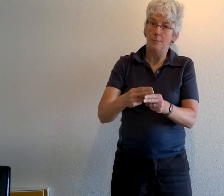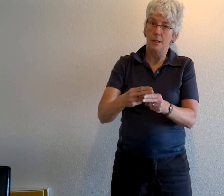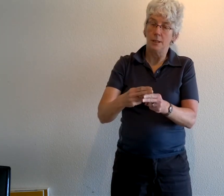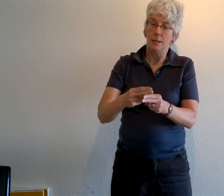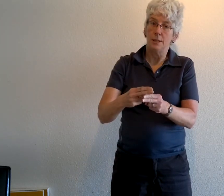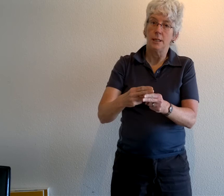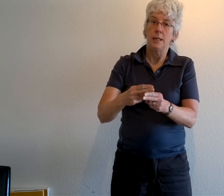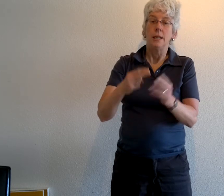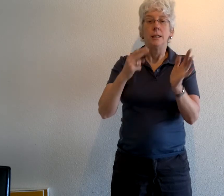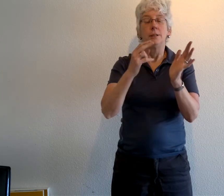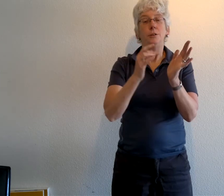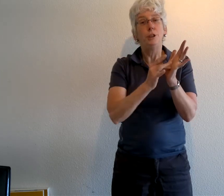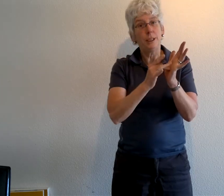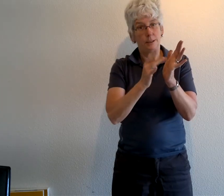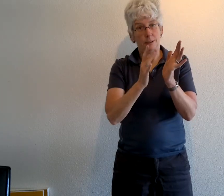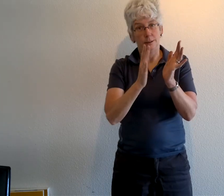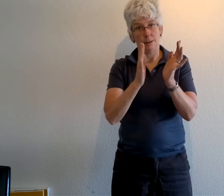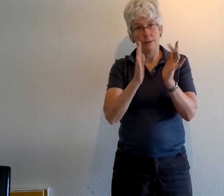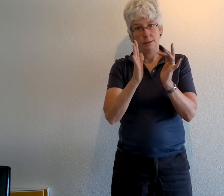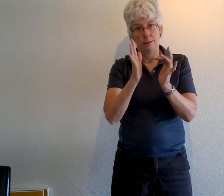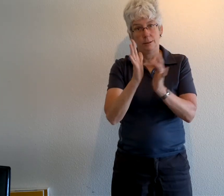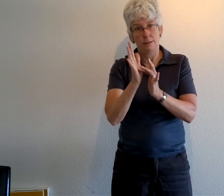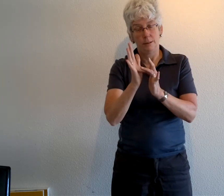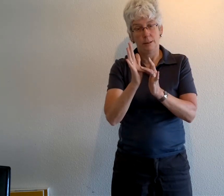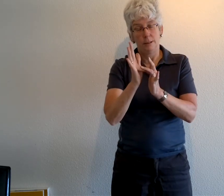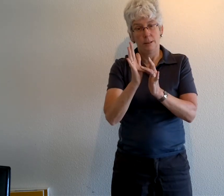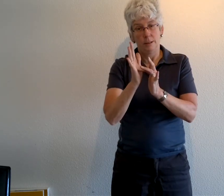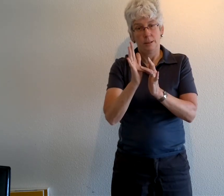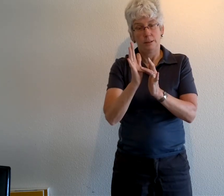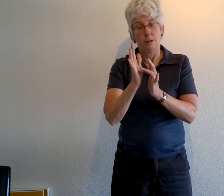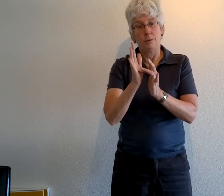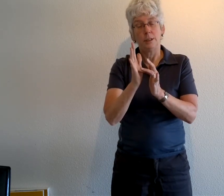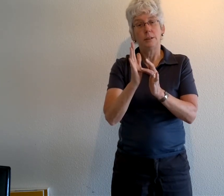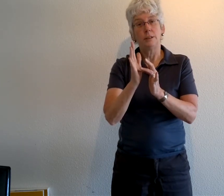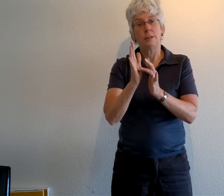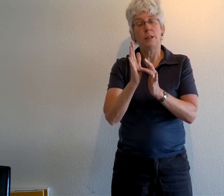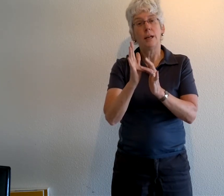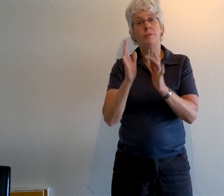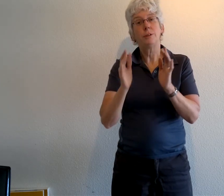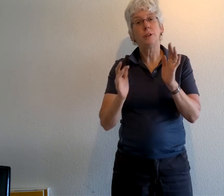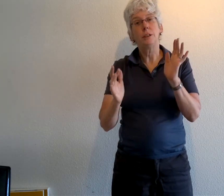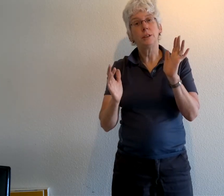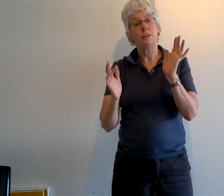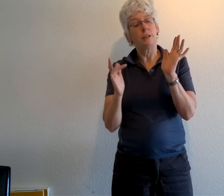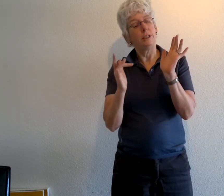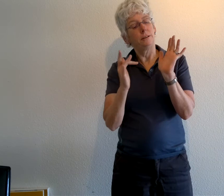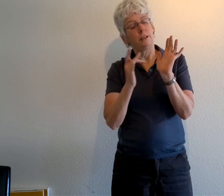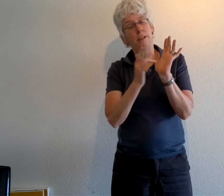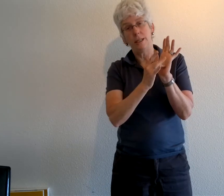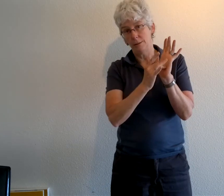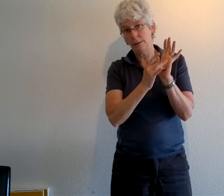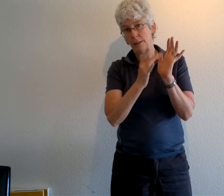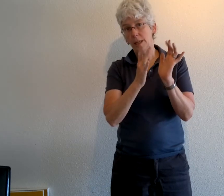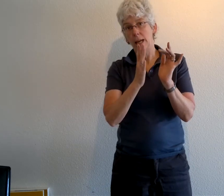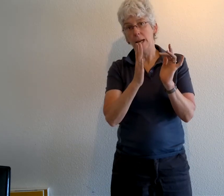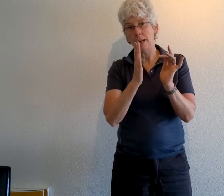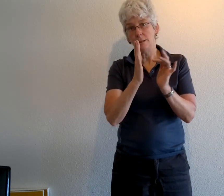Jesus so this is a sign for Jesus it's the nails in the hand